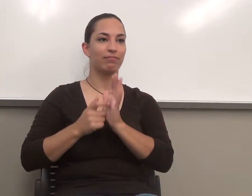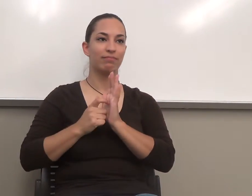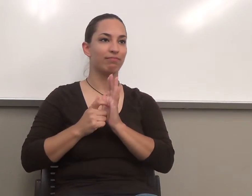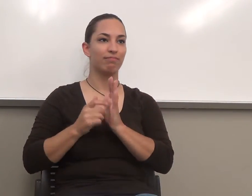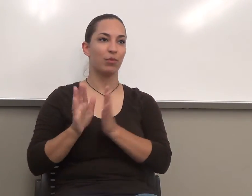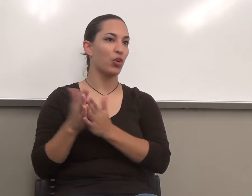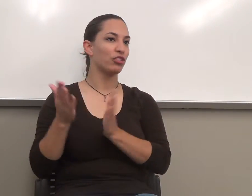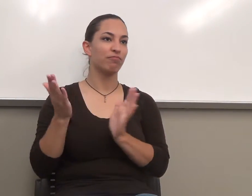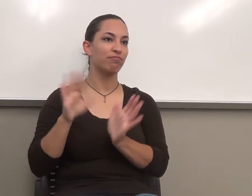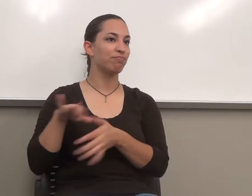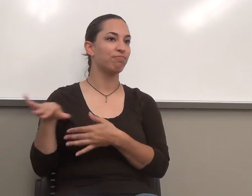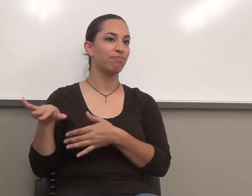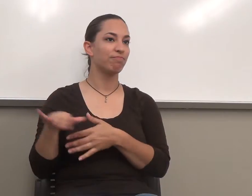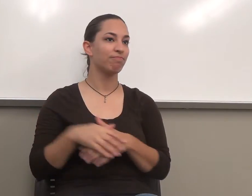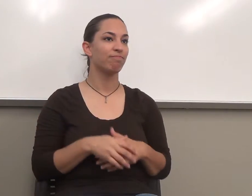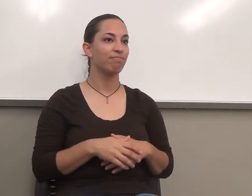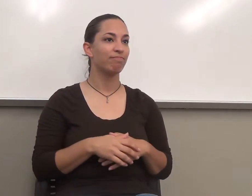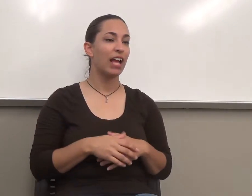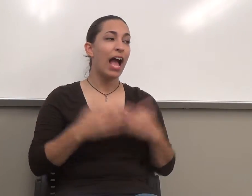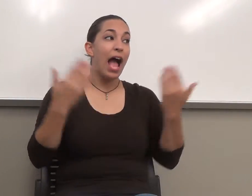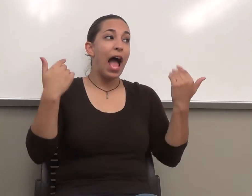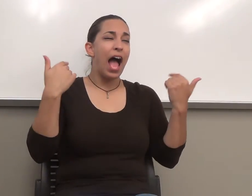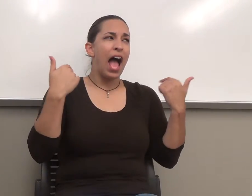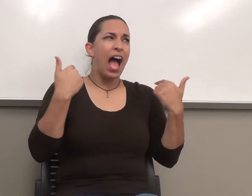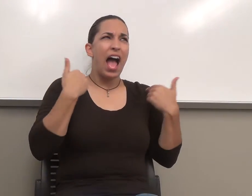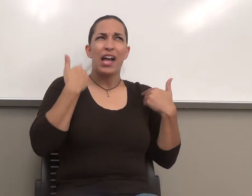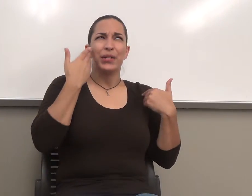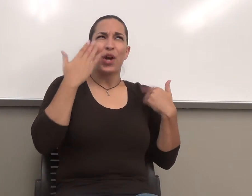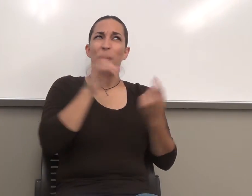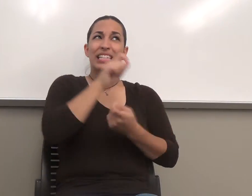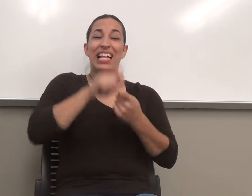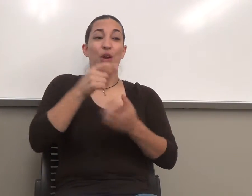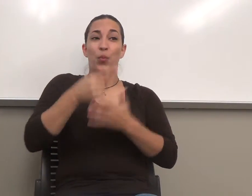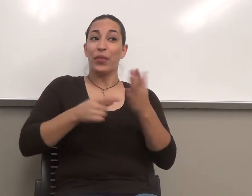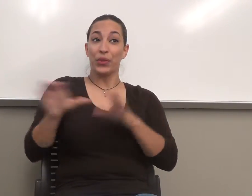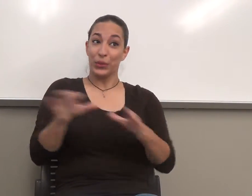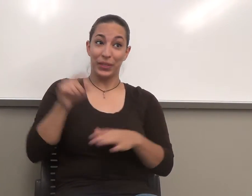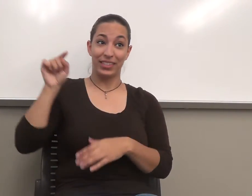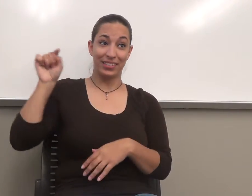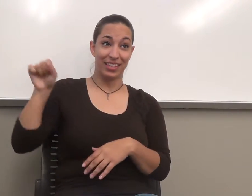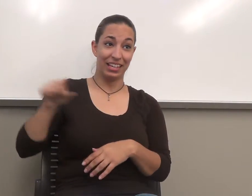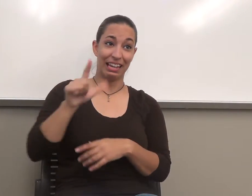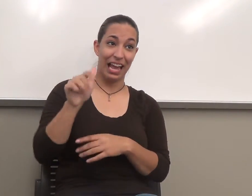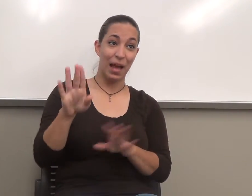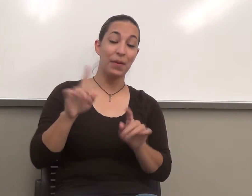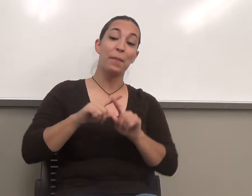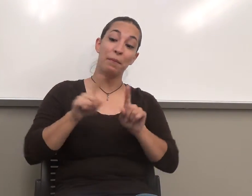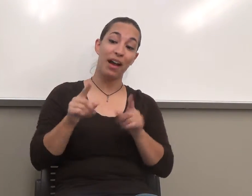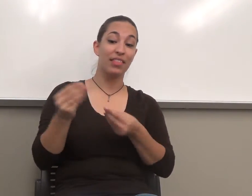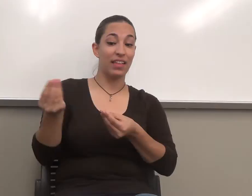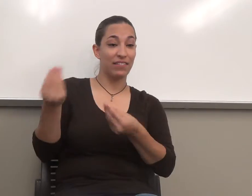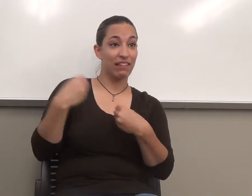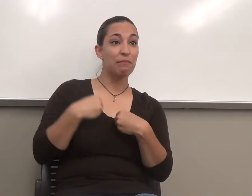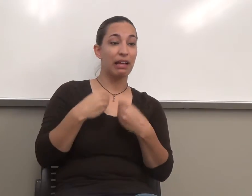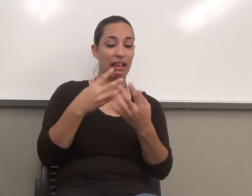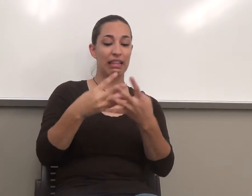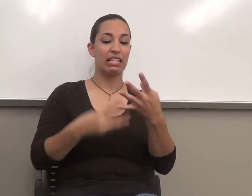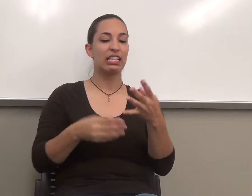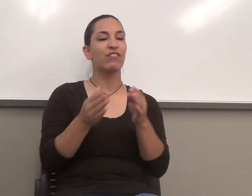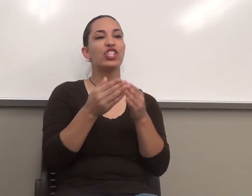I don't know exactly what they're down there, but they've not given me a list of very general topics that